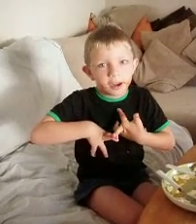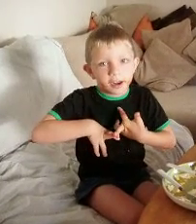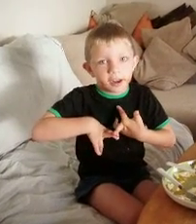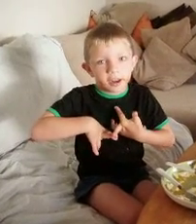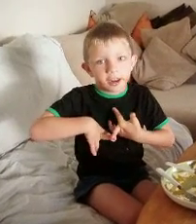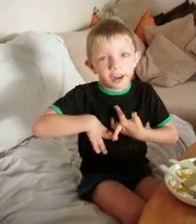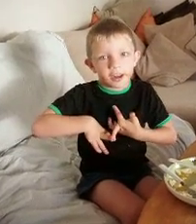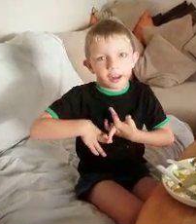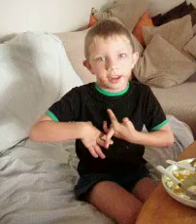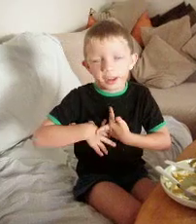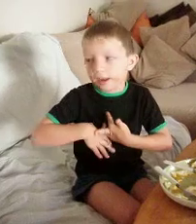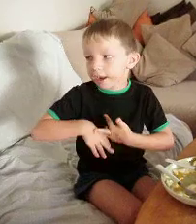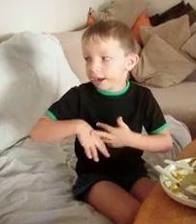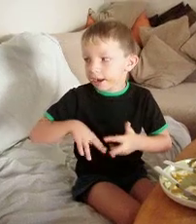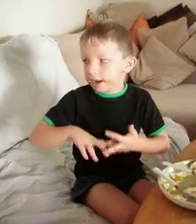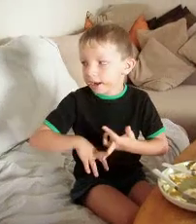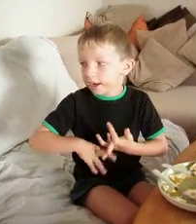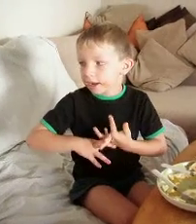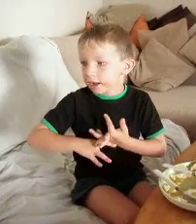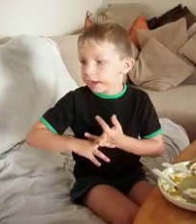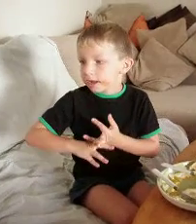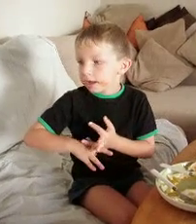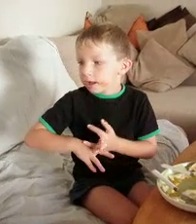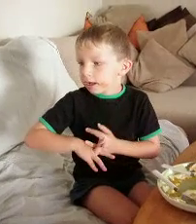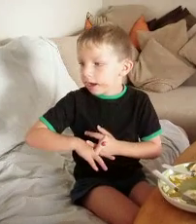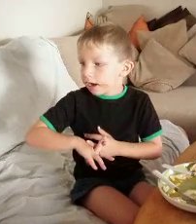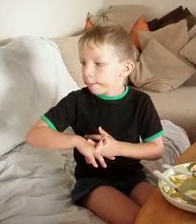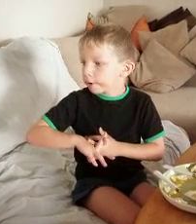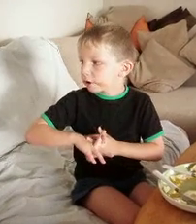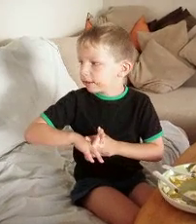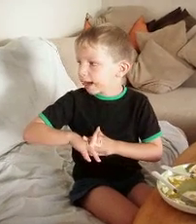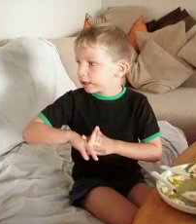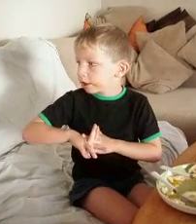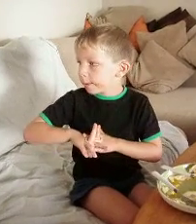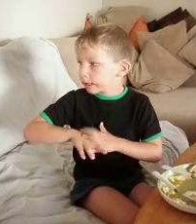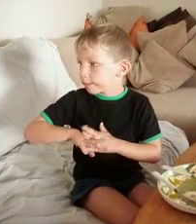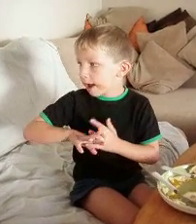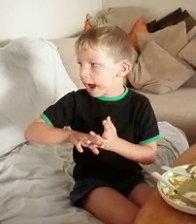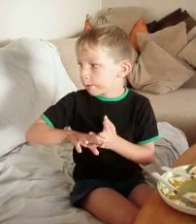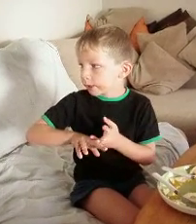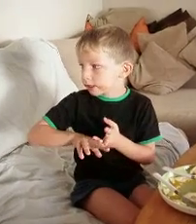Wow. How did he turn alive again? Um, because he had so much power.